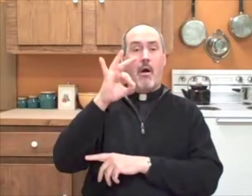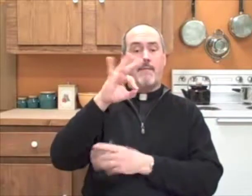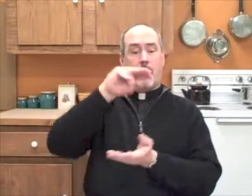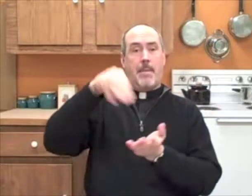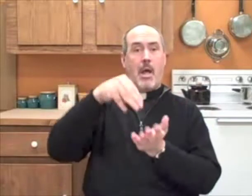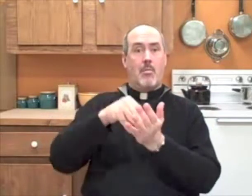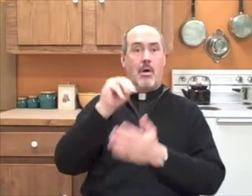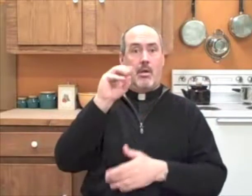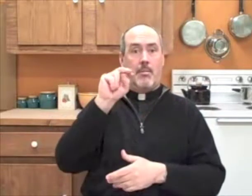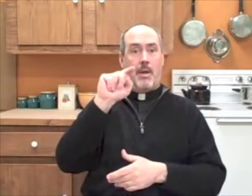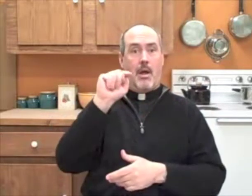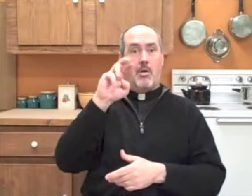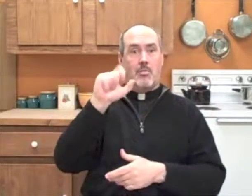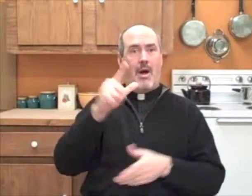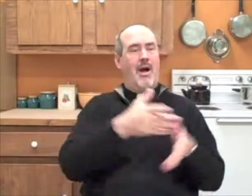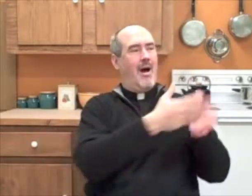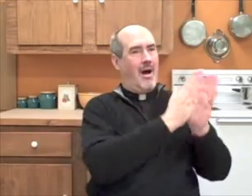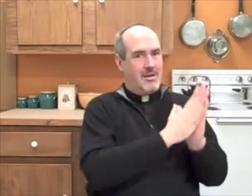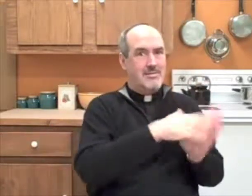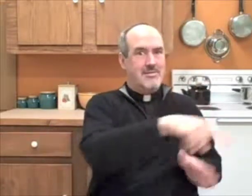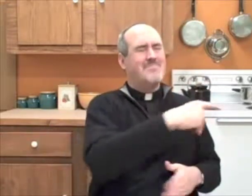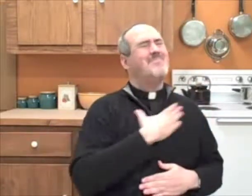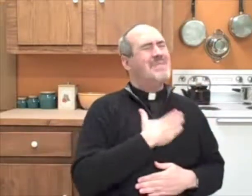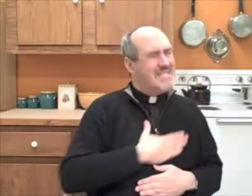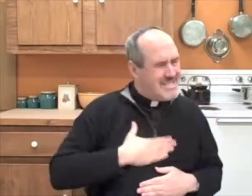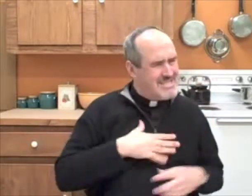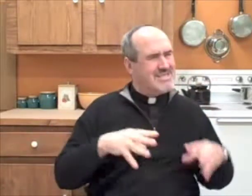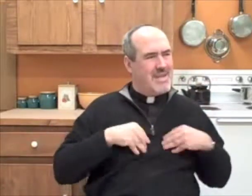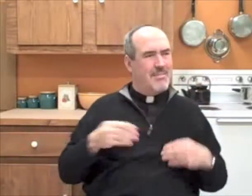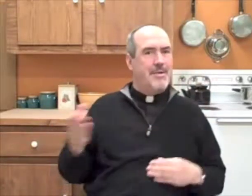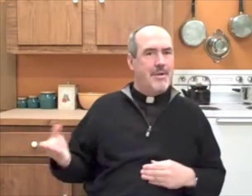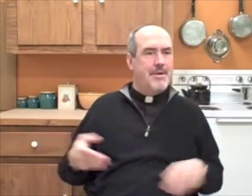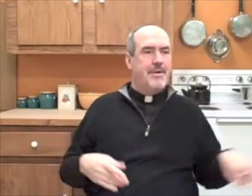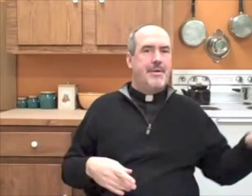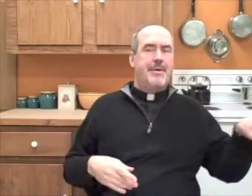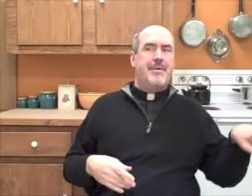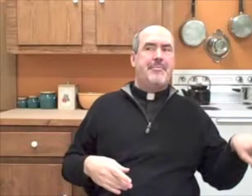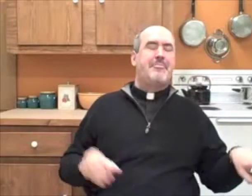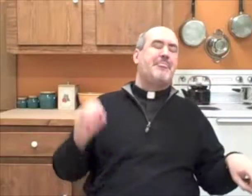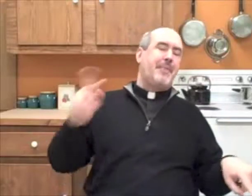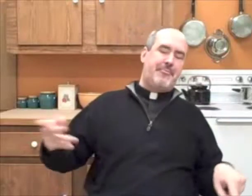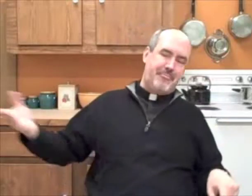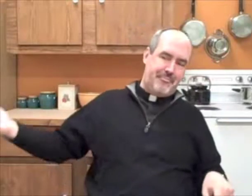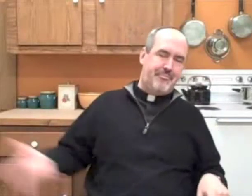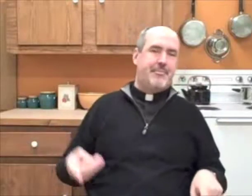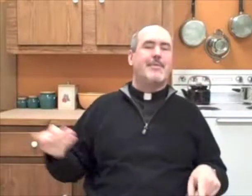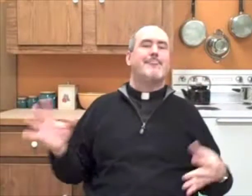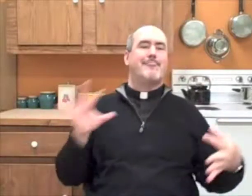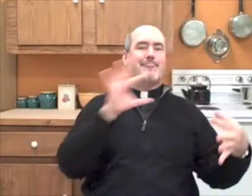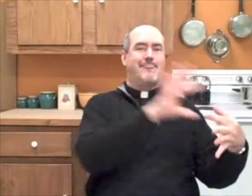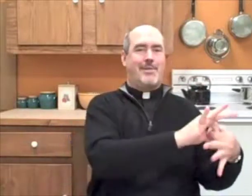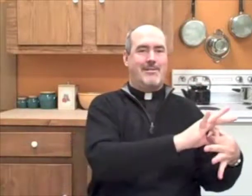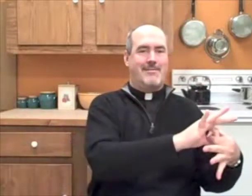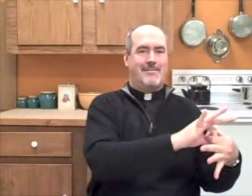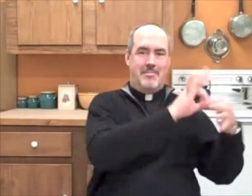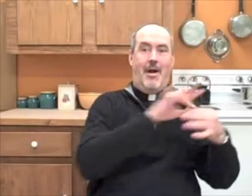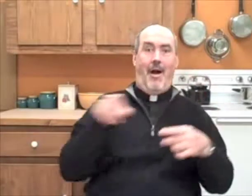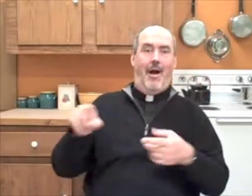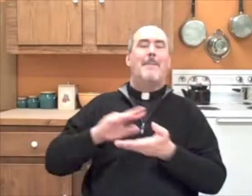So, at some point, the Bishop of Montreal went to the order, and asked them to please accept him. So they